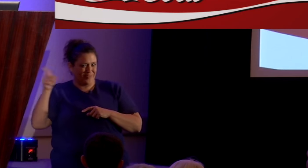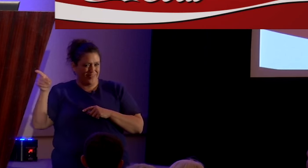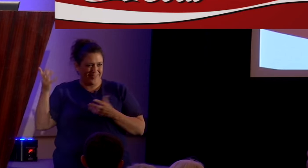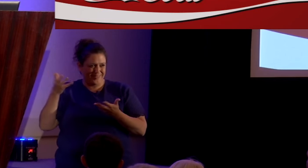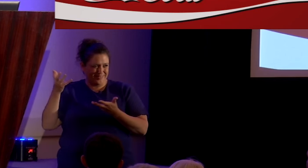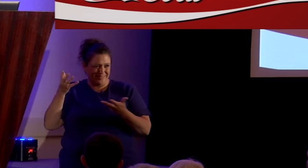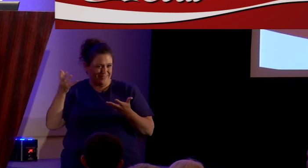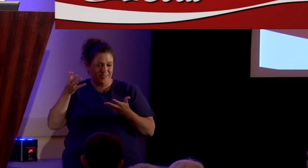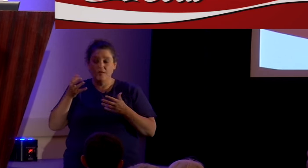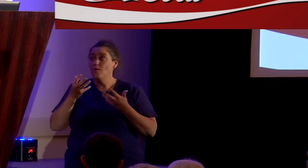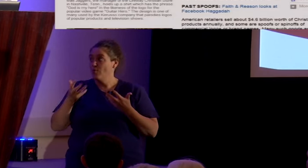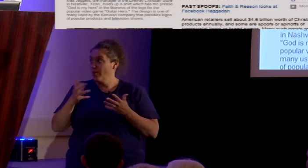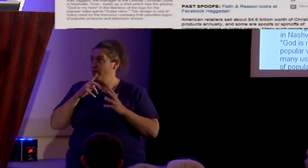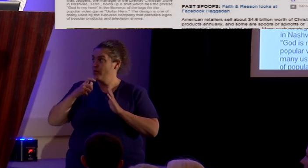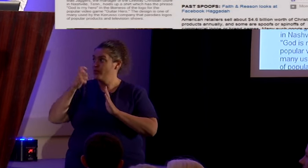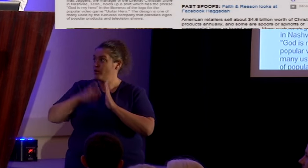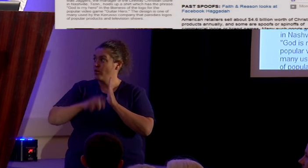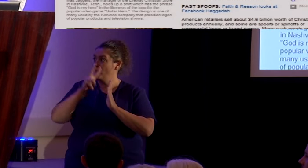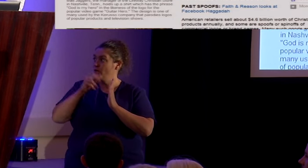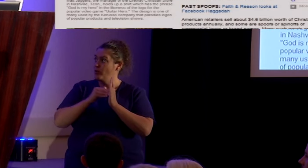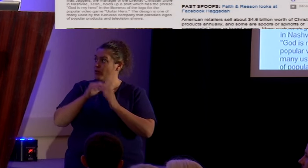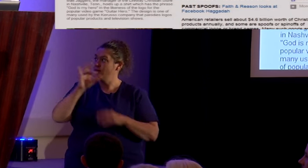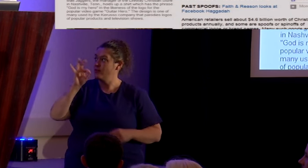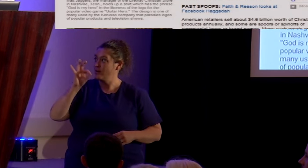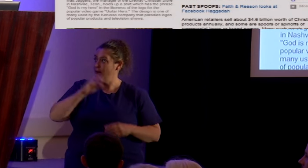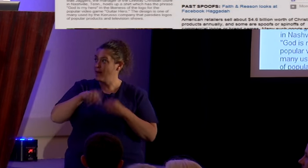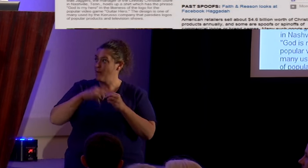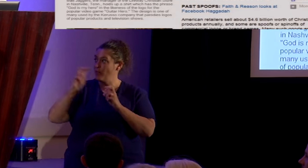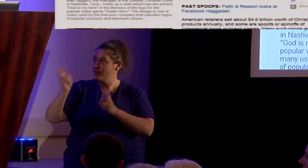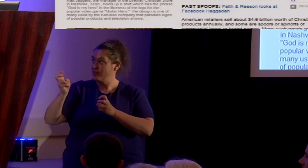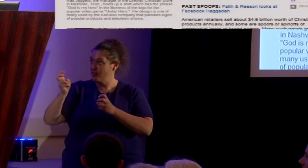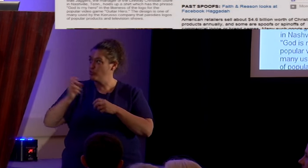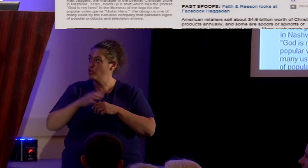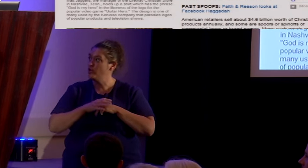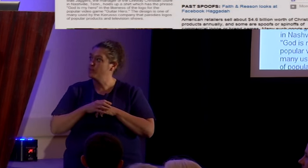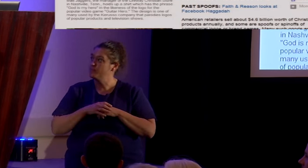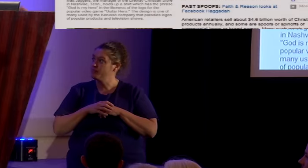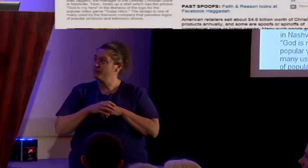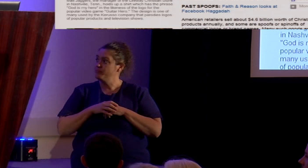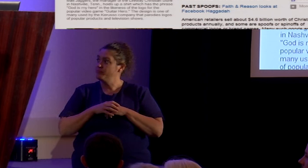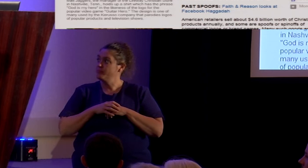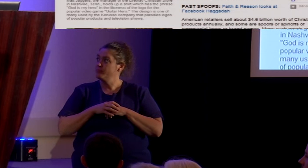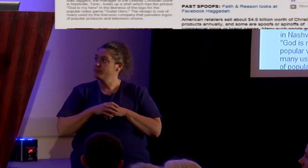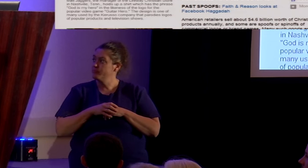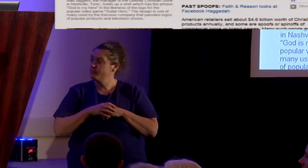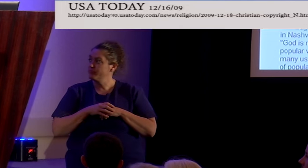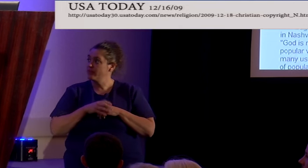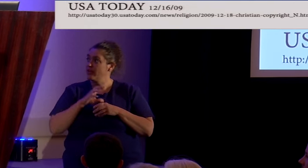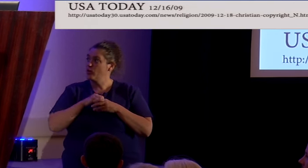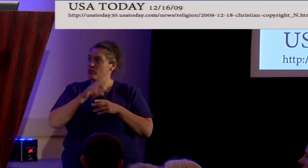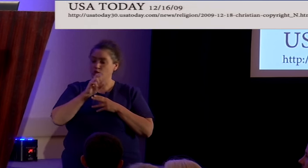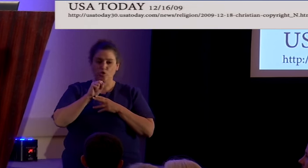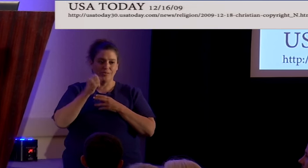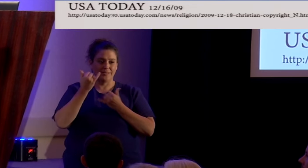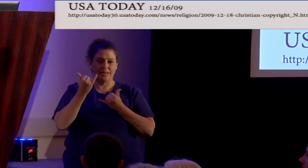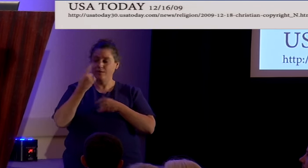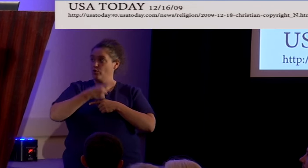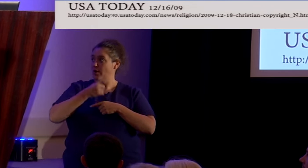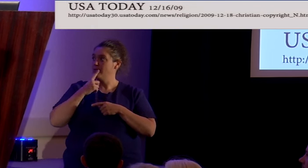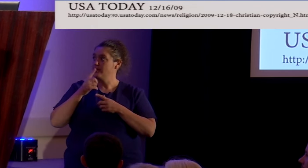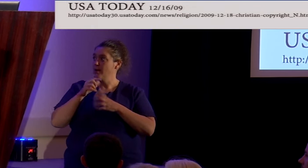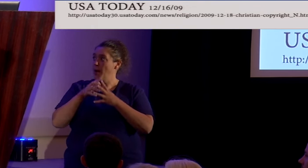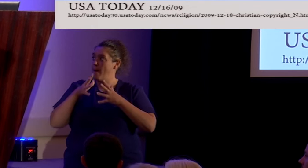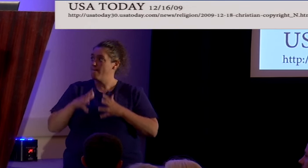away with this? Well, there was an article in 2009 about this very subject in USA Today, and it said this. American